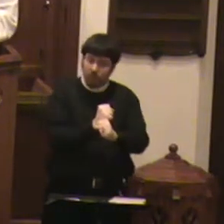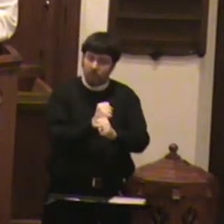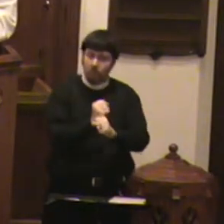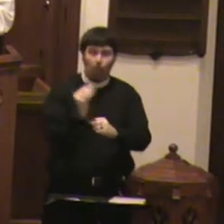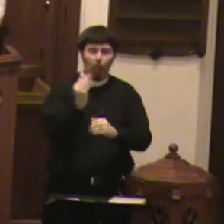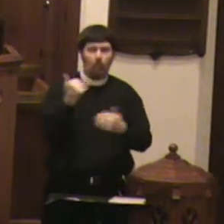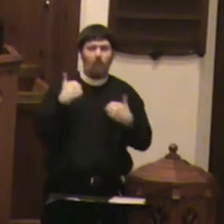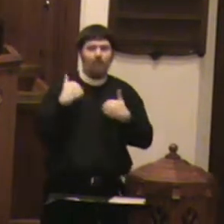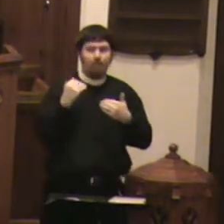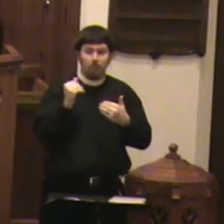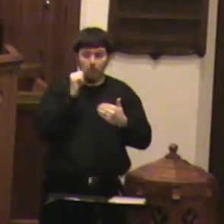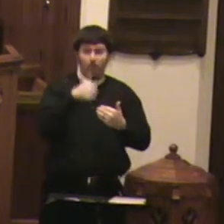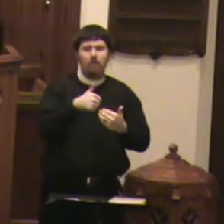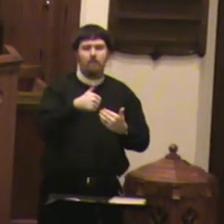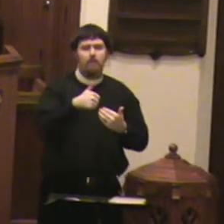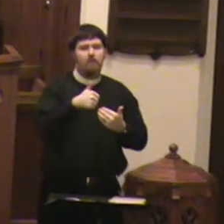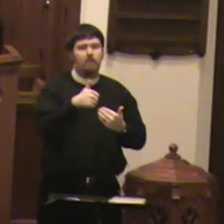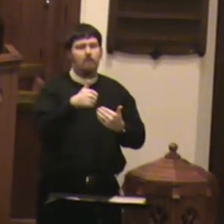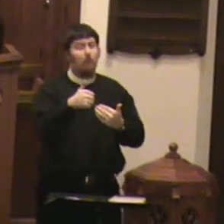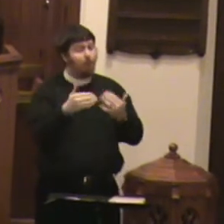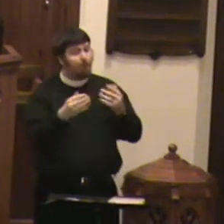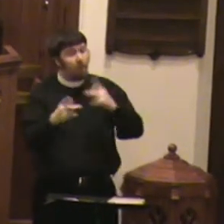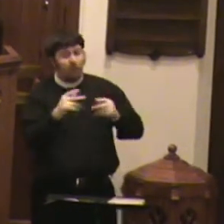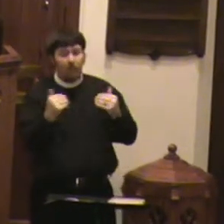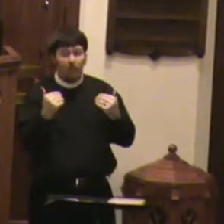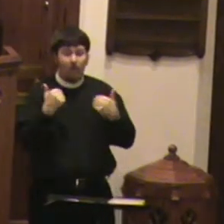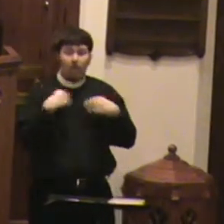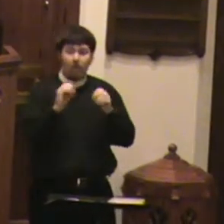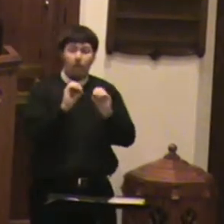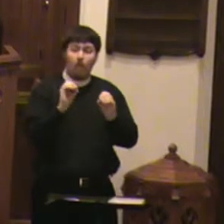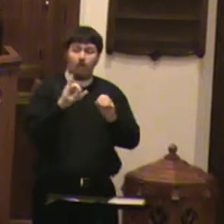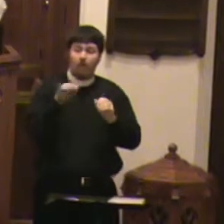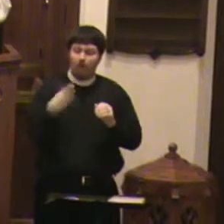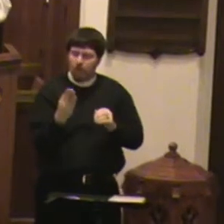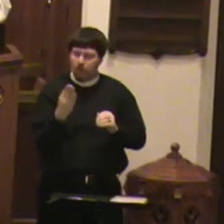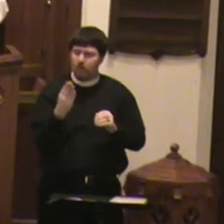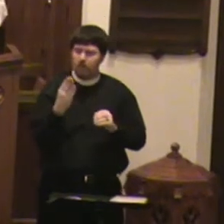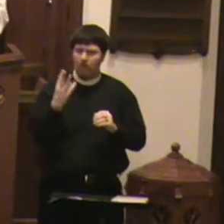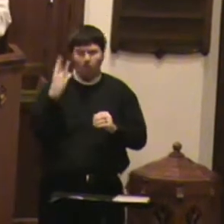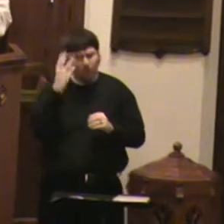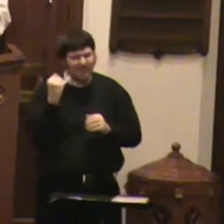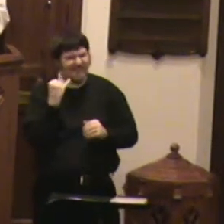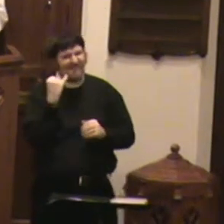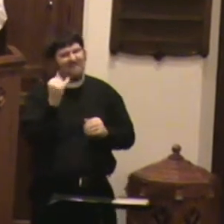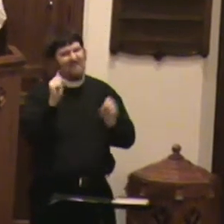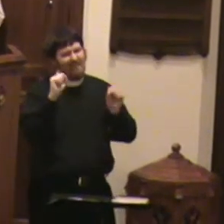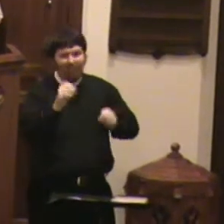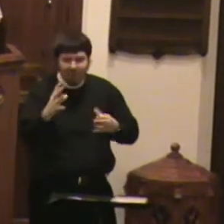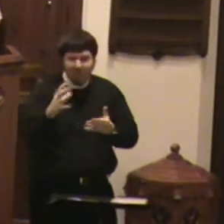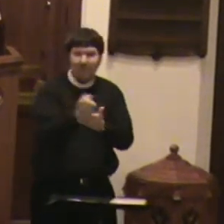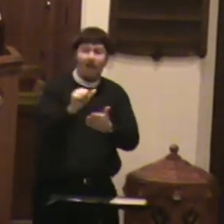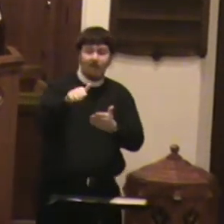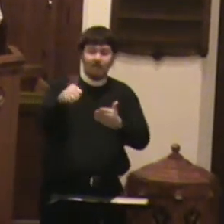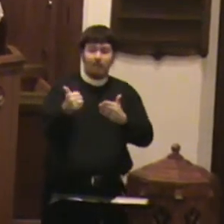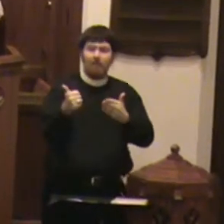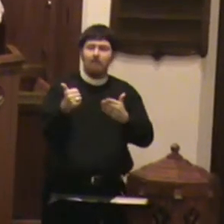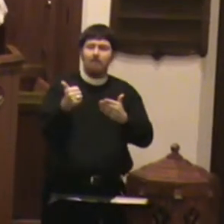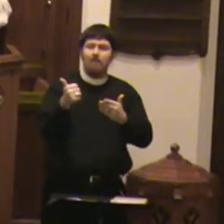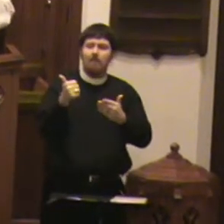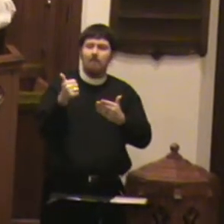And those who have no job wonder if they're going to be able to find another one or if they're